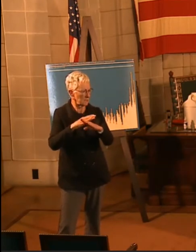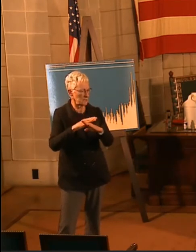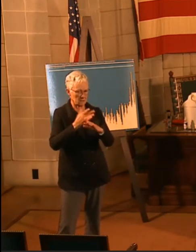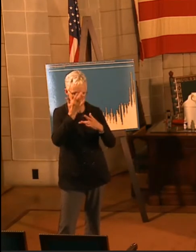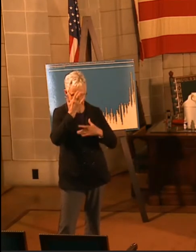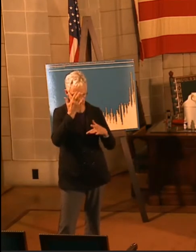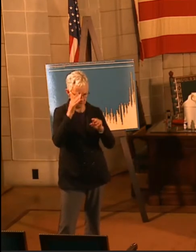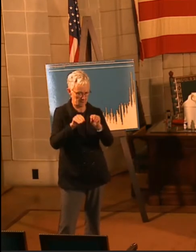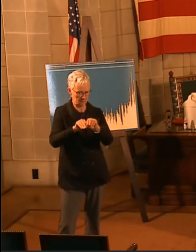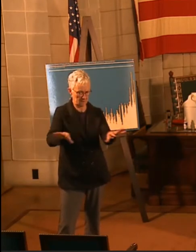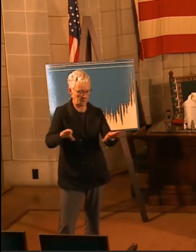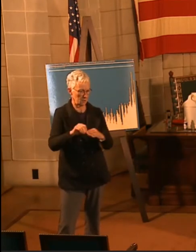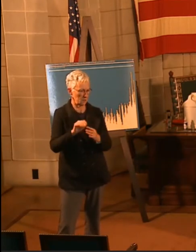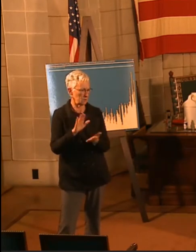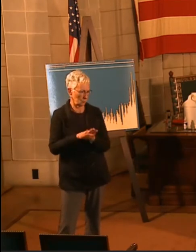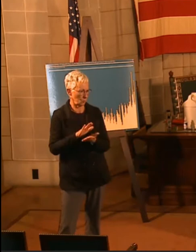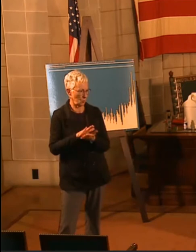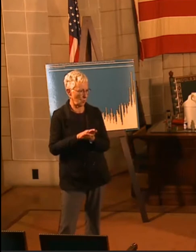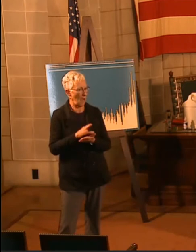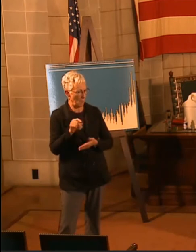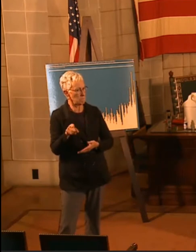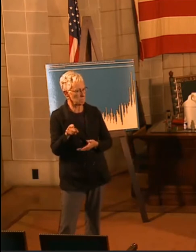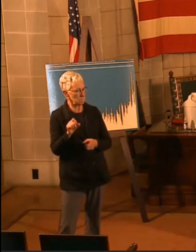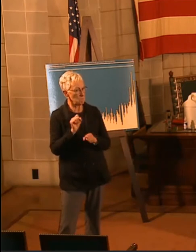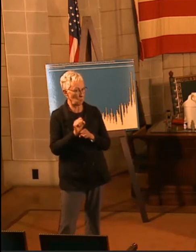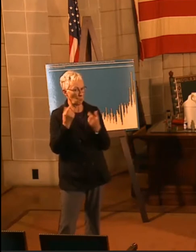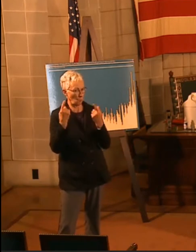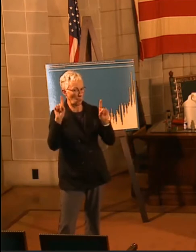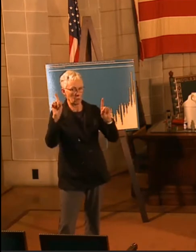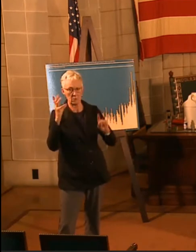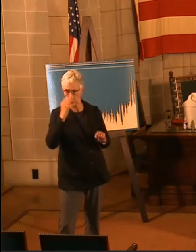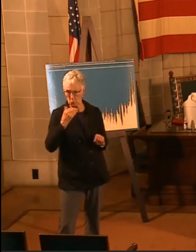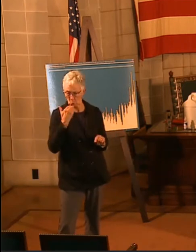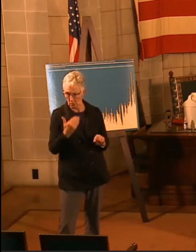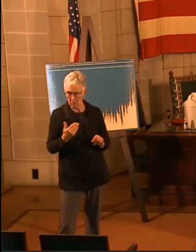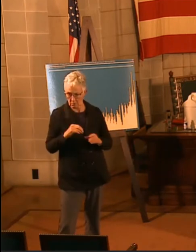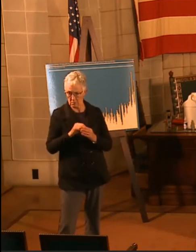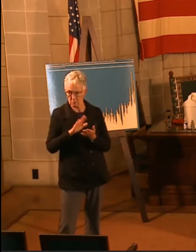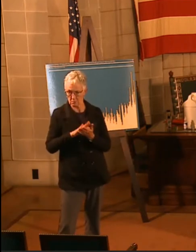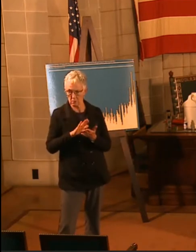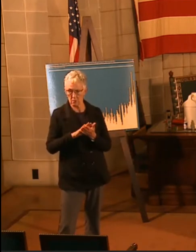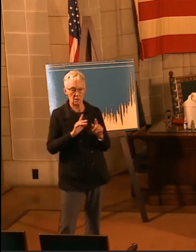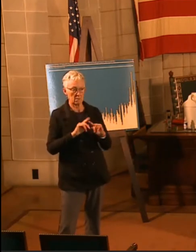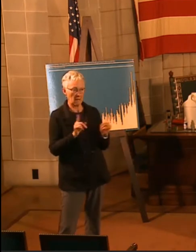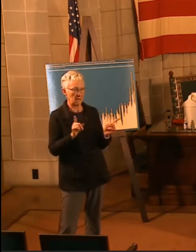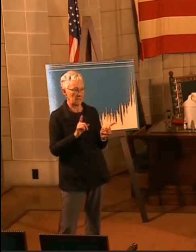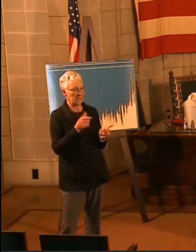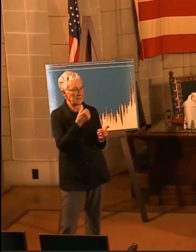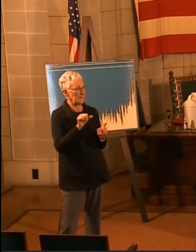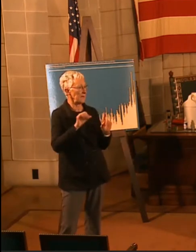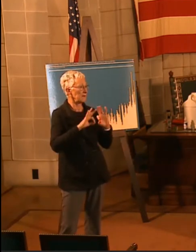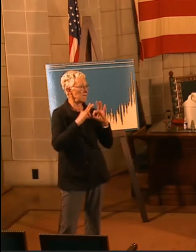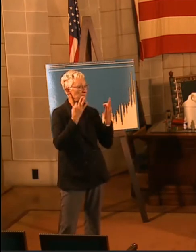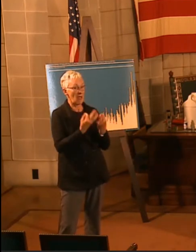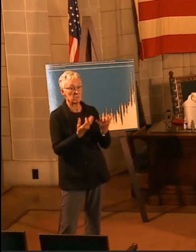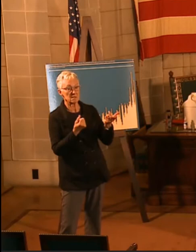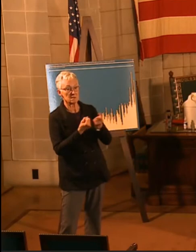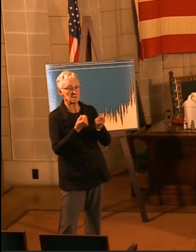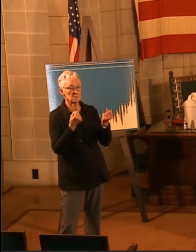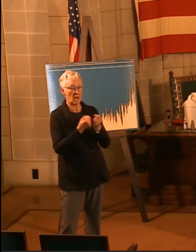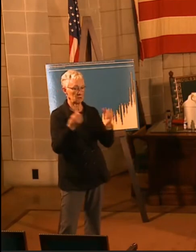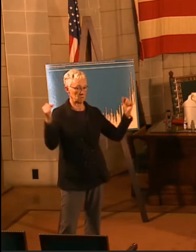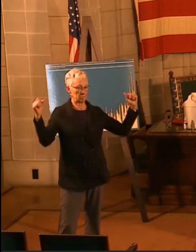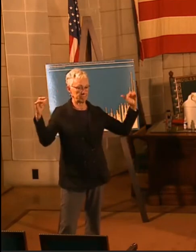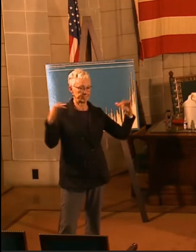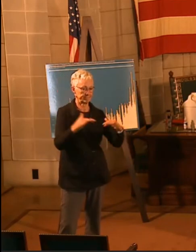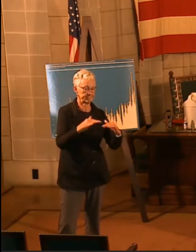and those steps are working more often than not. But exposure at family-sponsored events and informal get